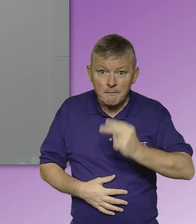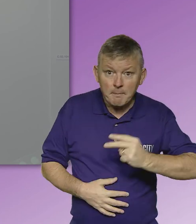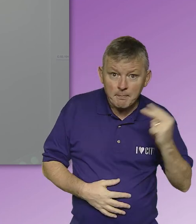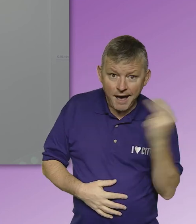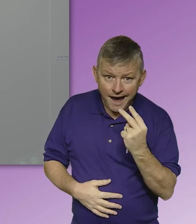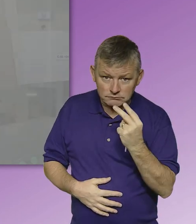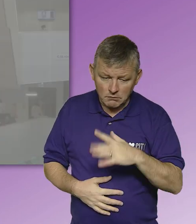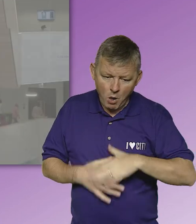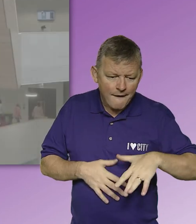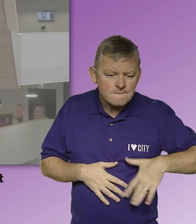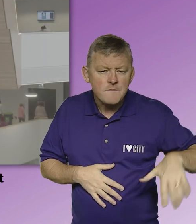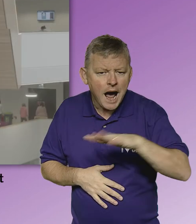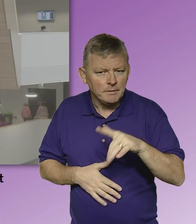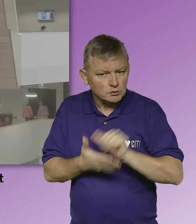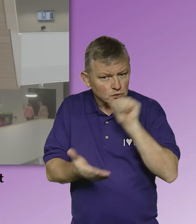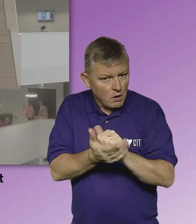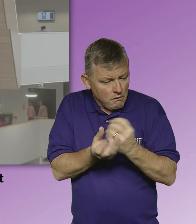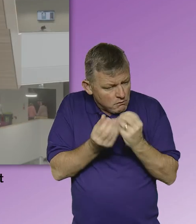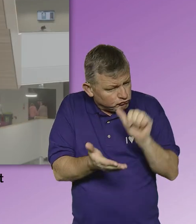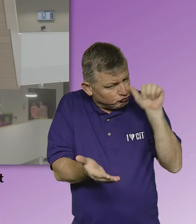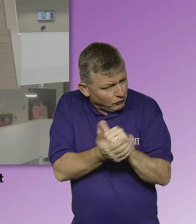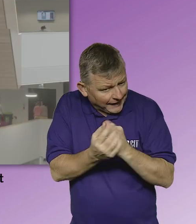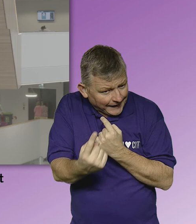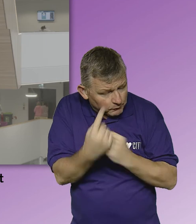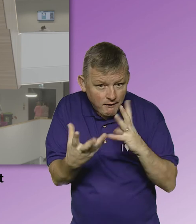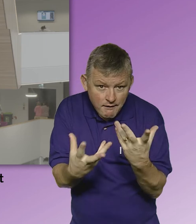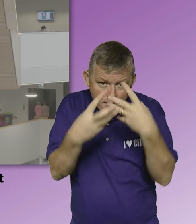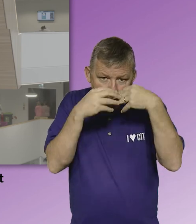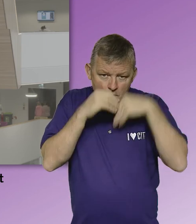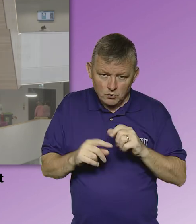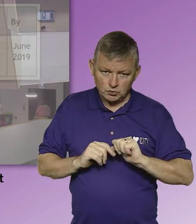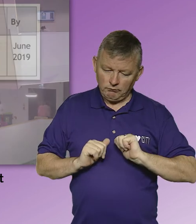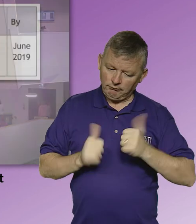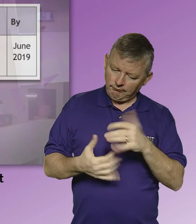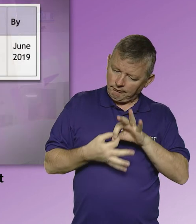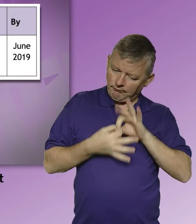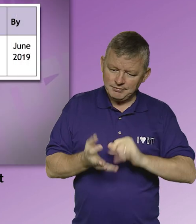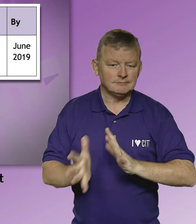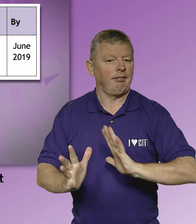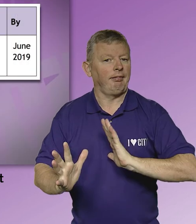child and their family offered the right information and support at the right time to engage with BSL.